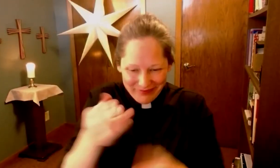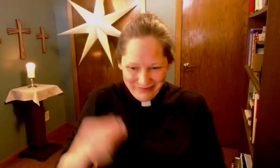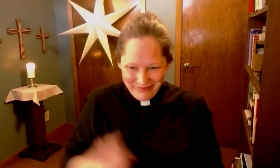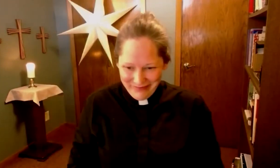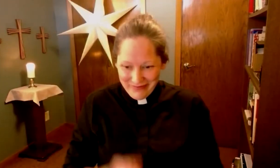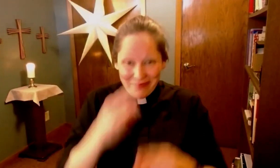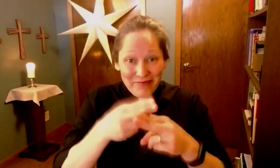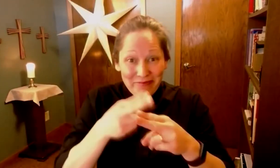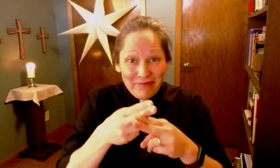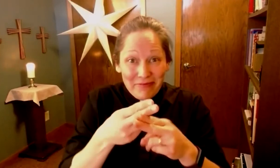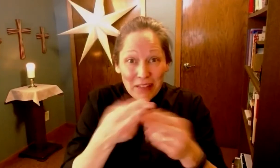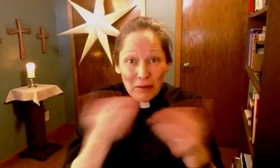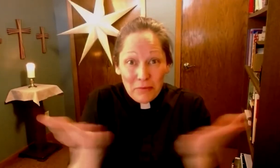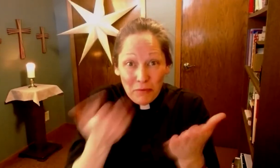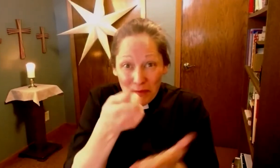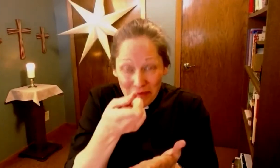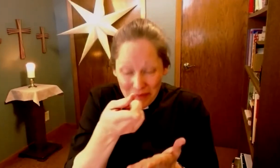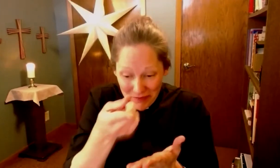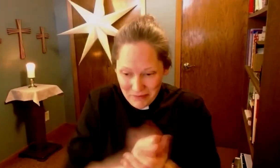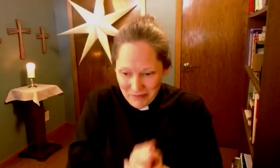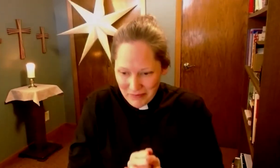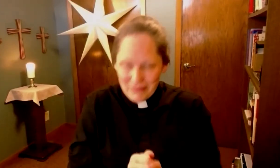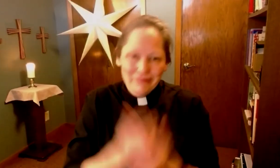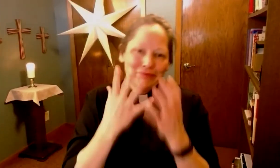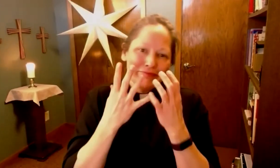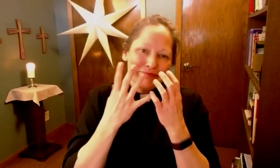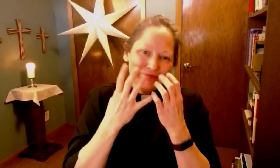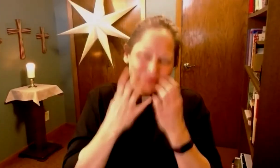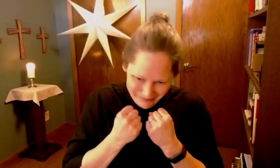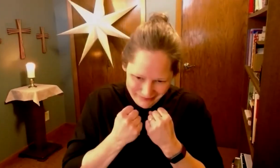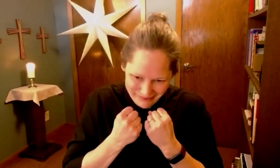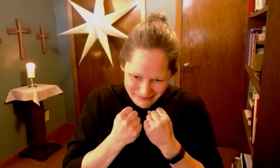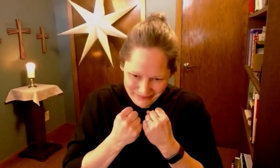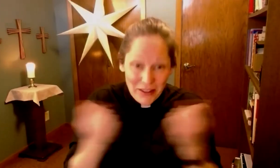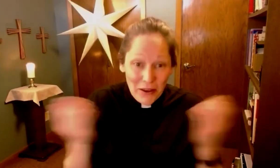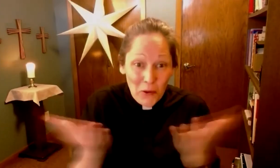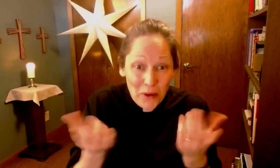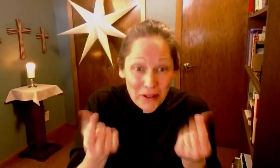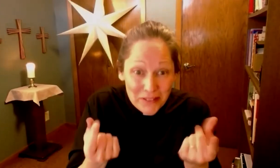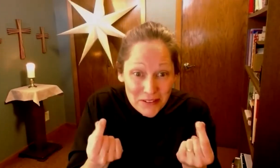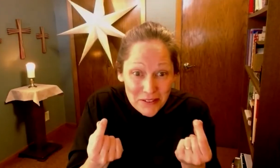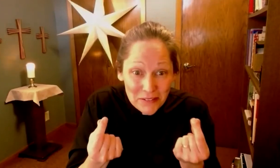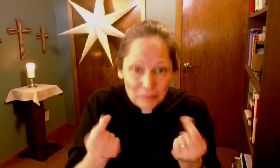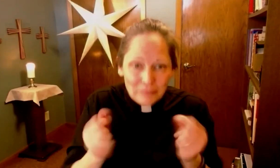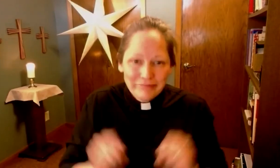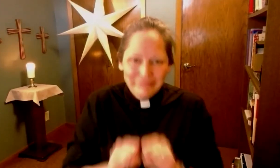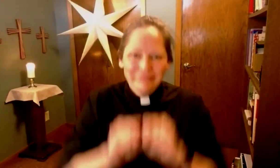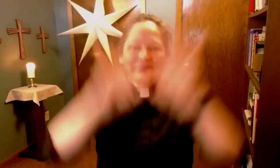names you beloved, and shines